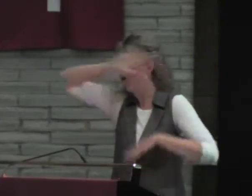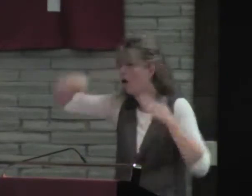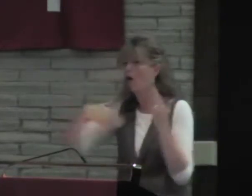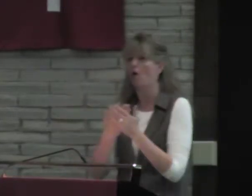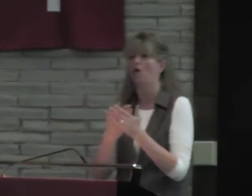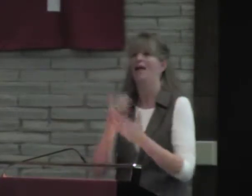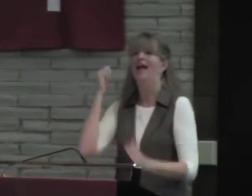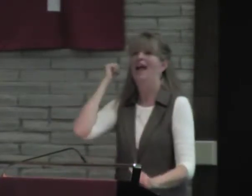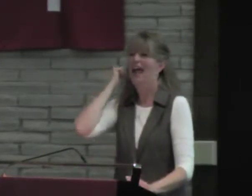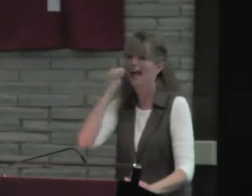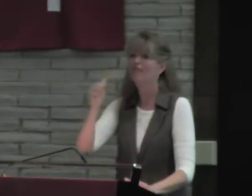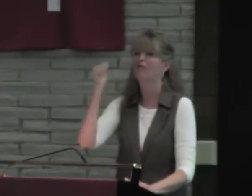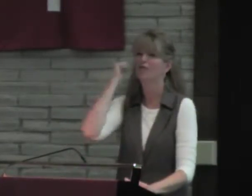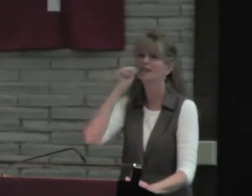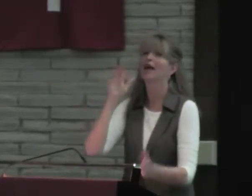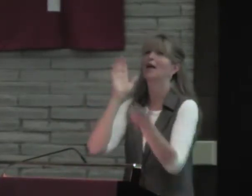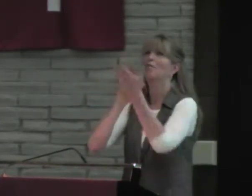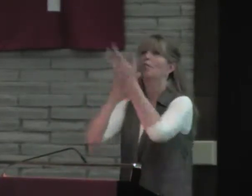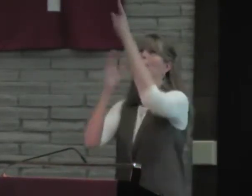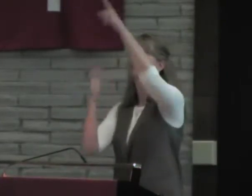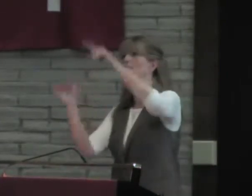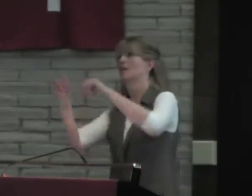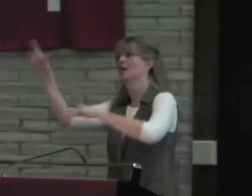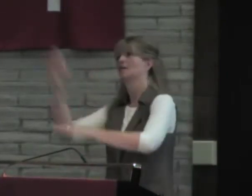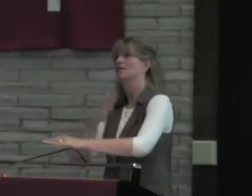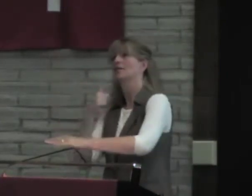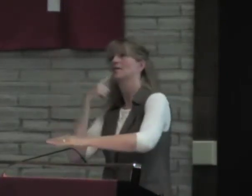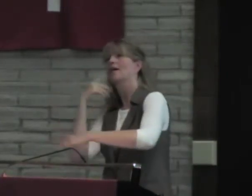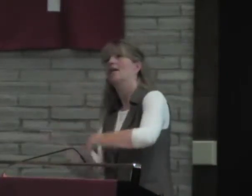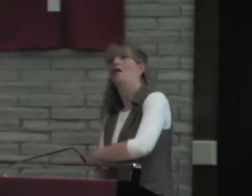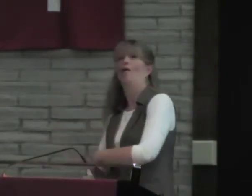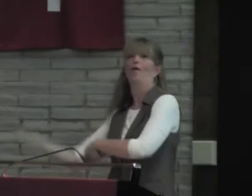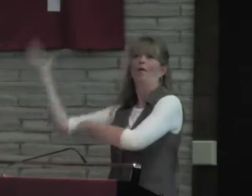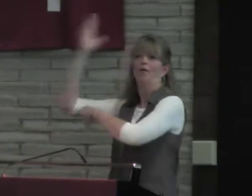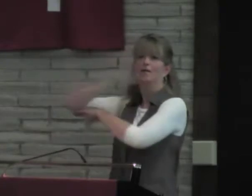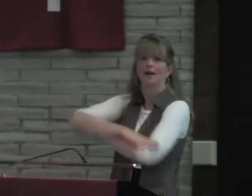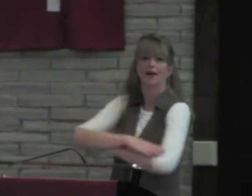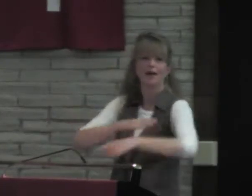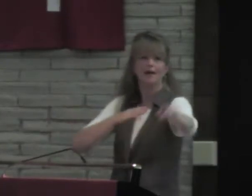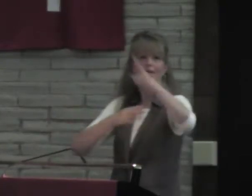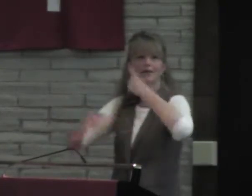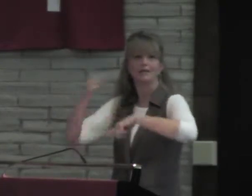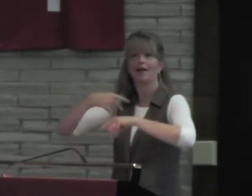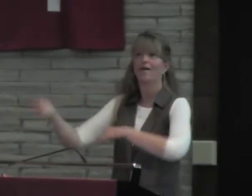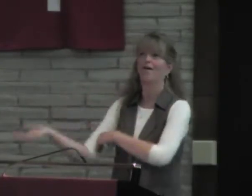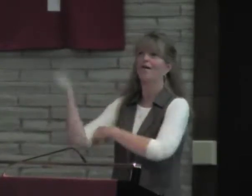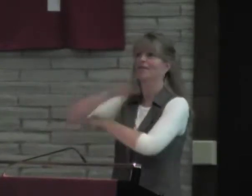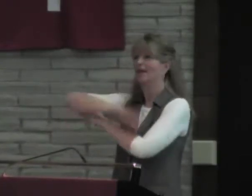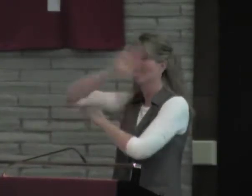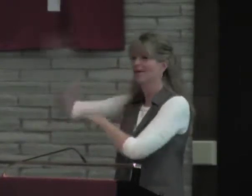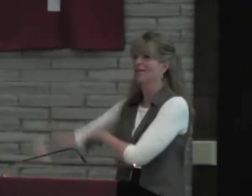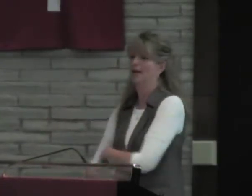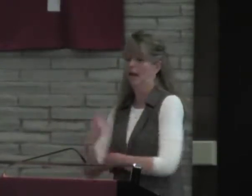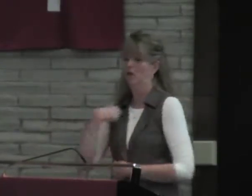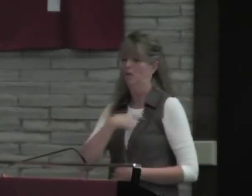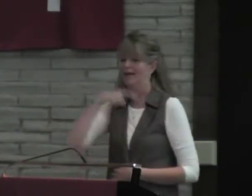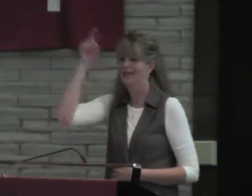We need Him all the time, every day. need to praise Him all day, all night.